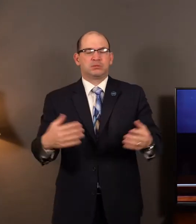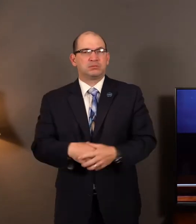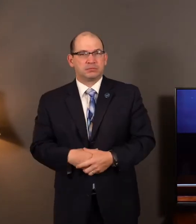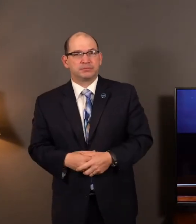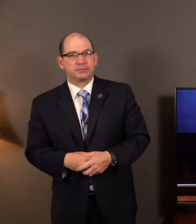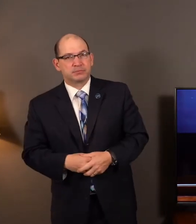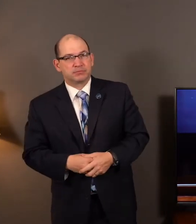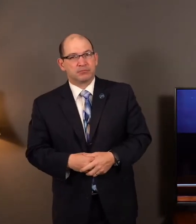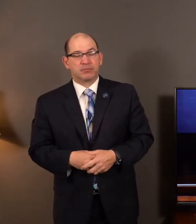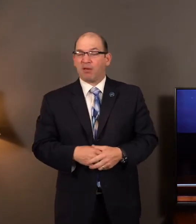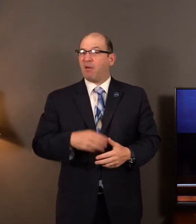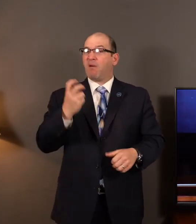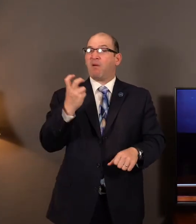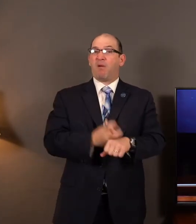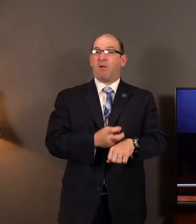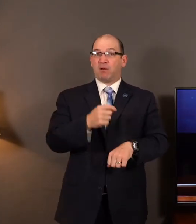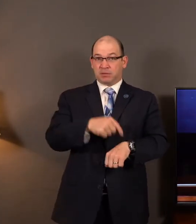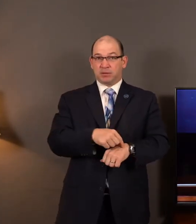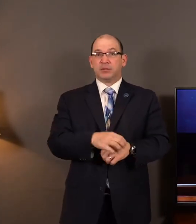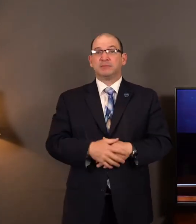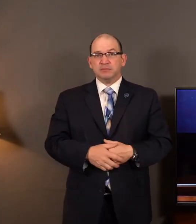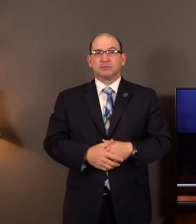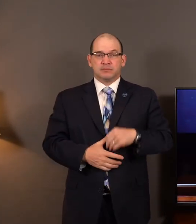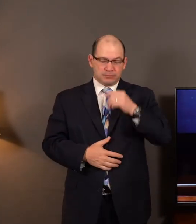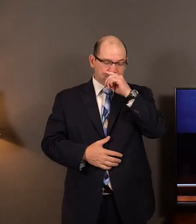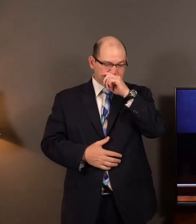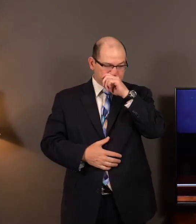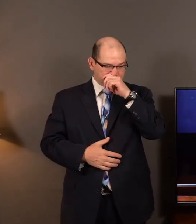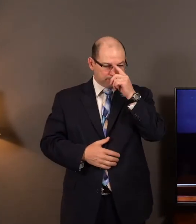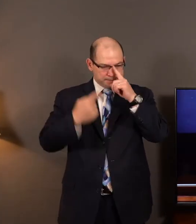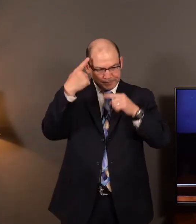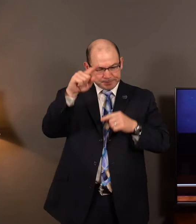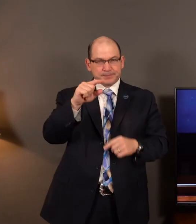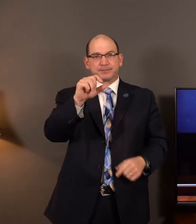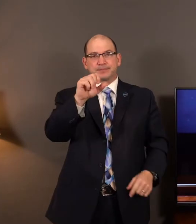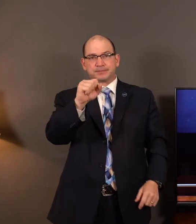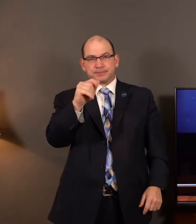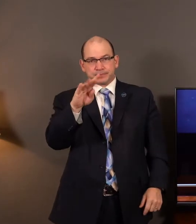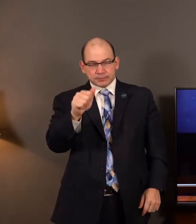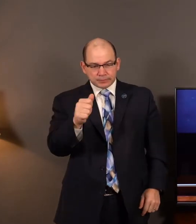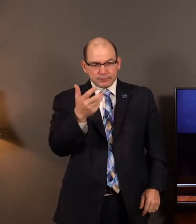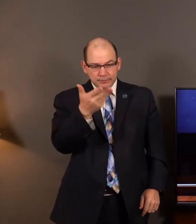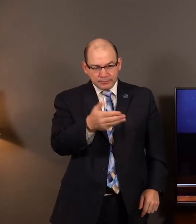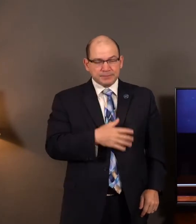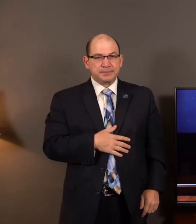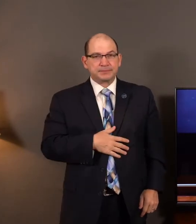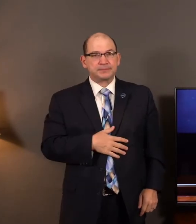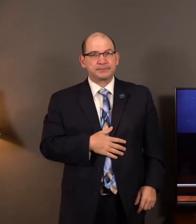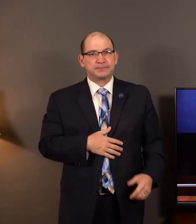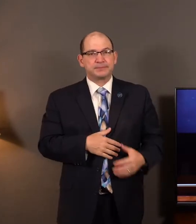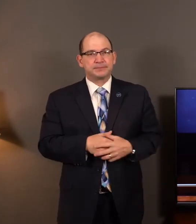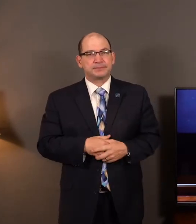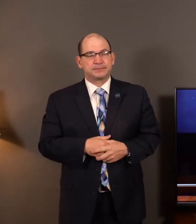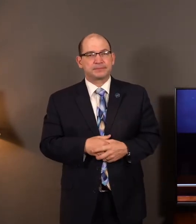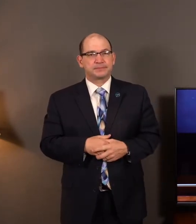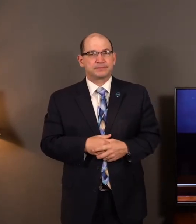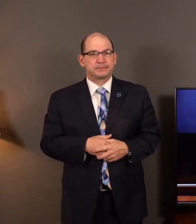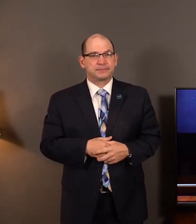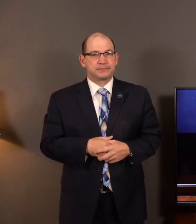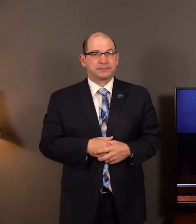it's a difficult time in the history of God's children. Their city is under siege from the Syrians. Well, the result of that,